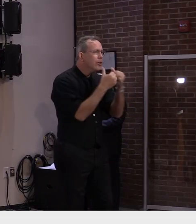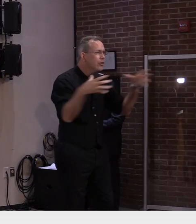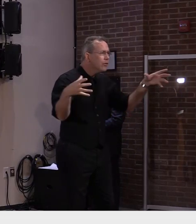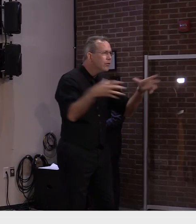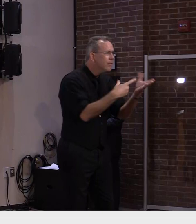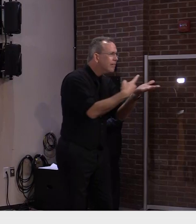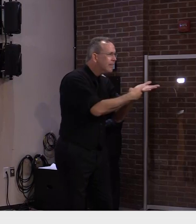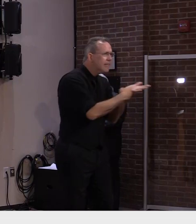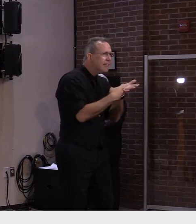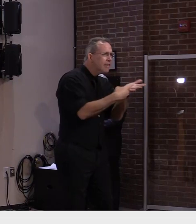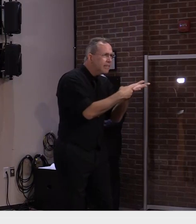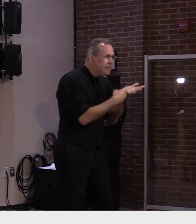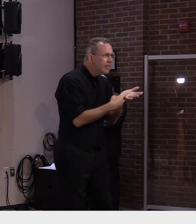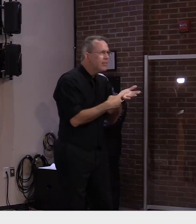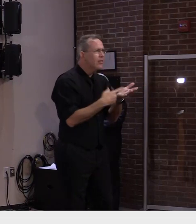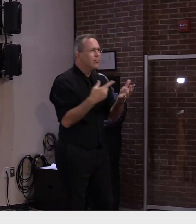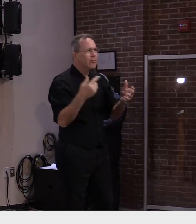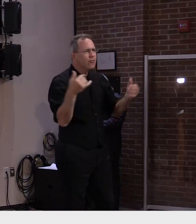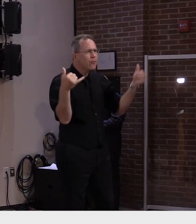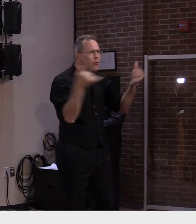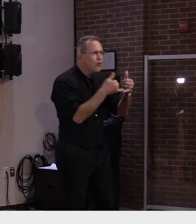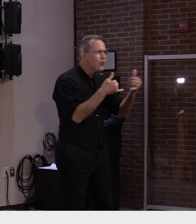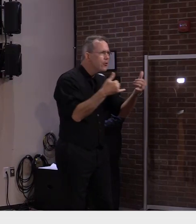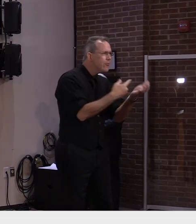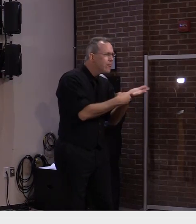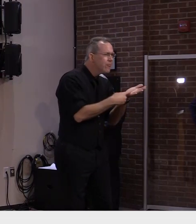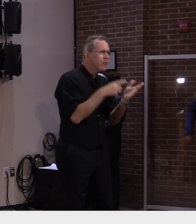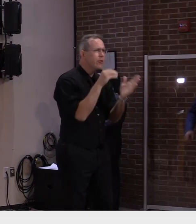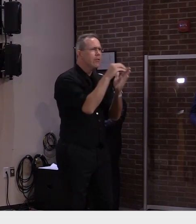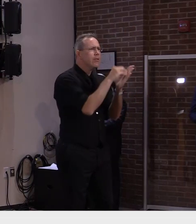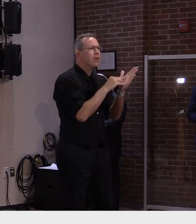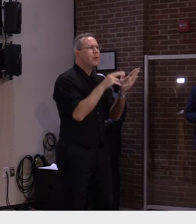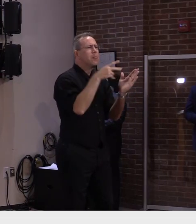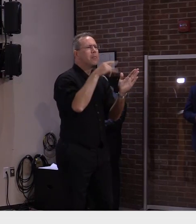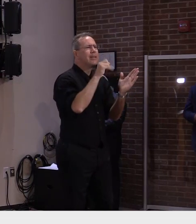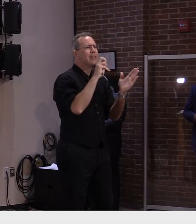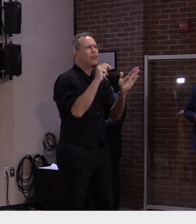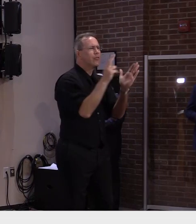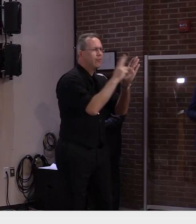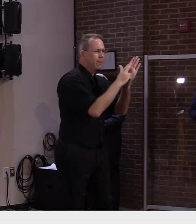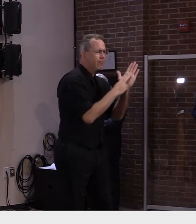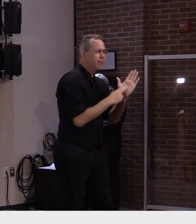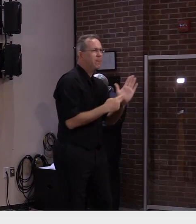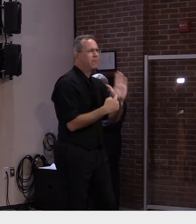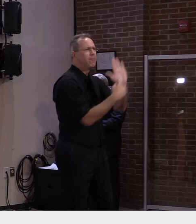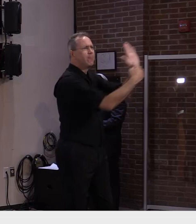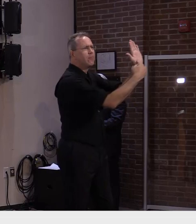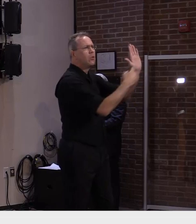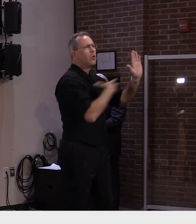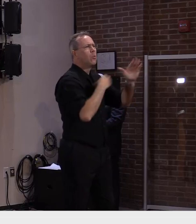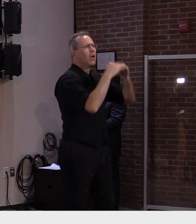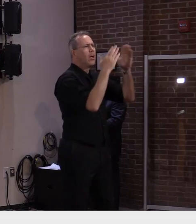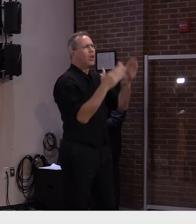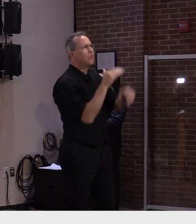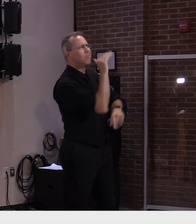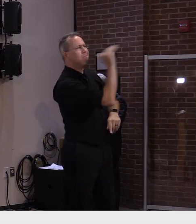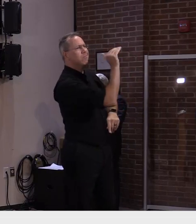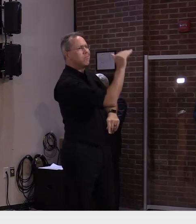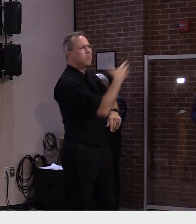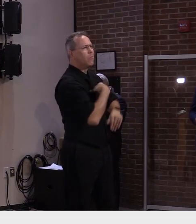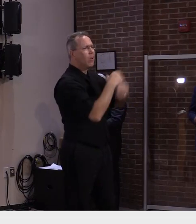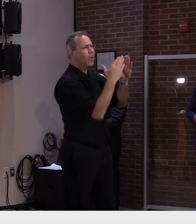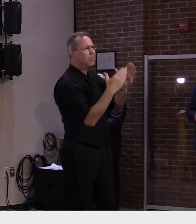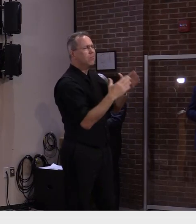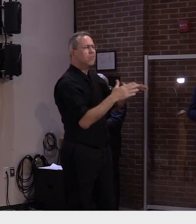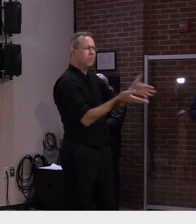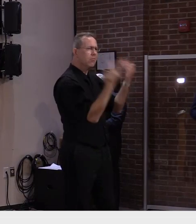House and asked them for a meeting. We have not heard anything, to my knowledge, at this point. So we anxiously